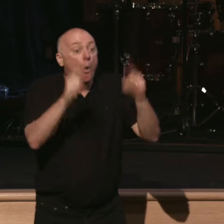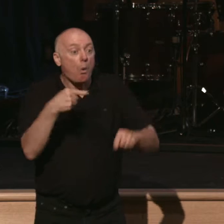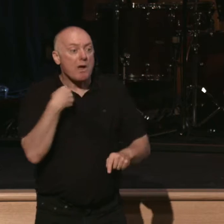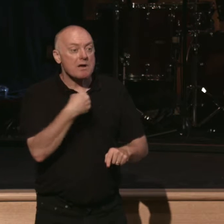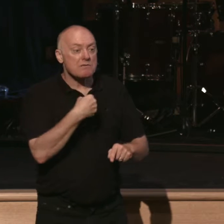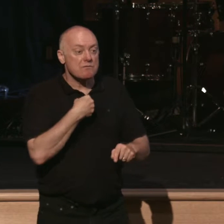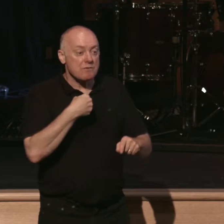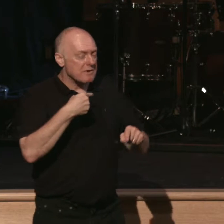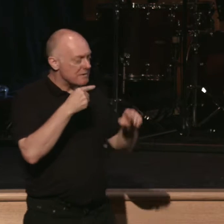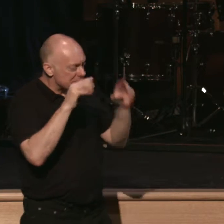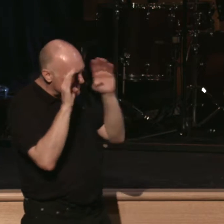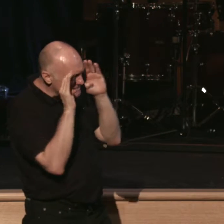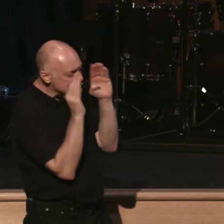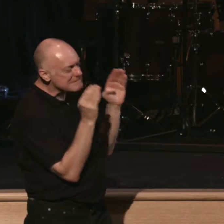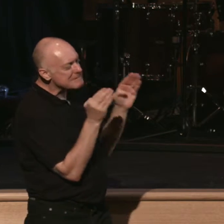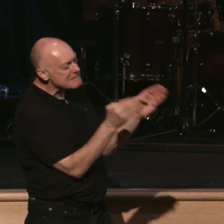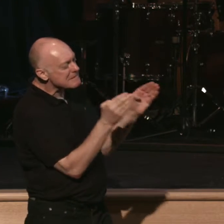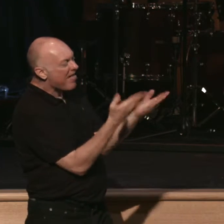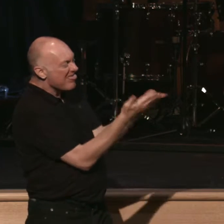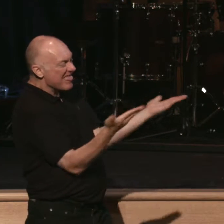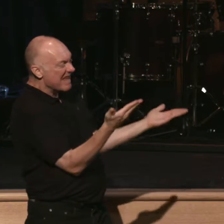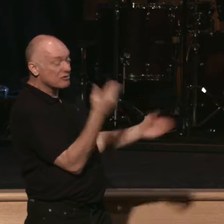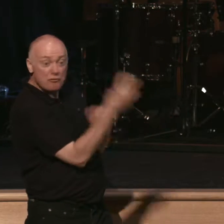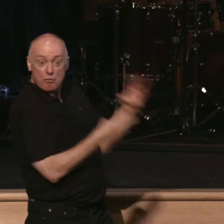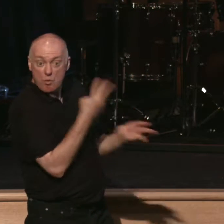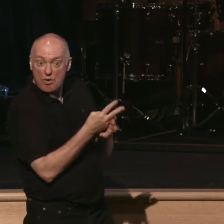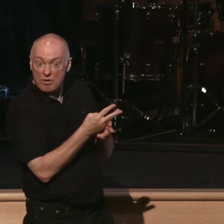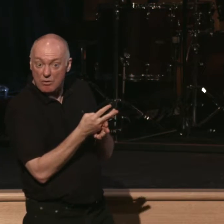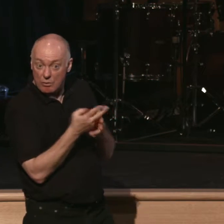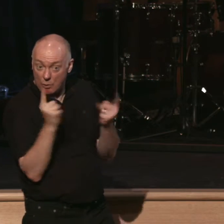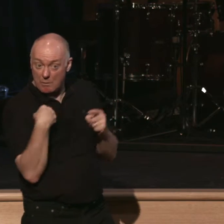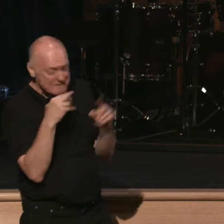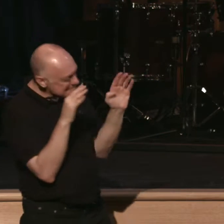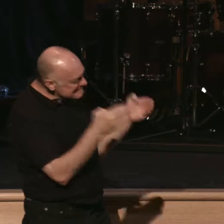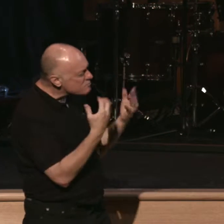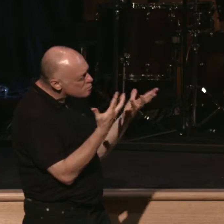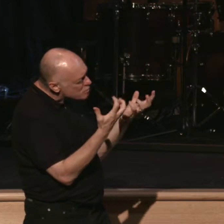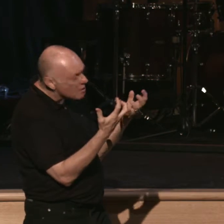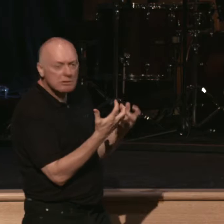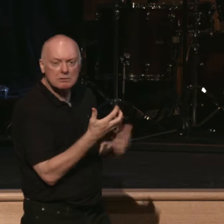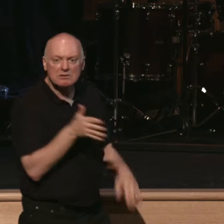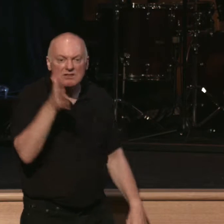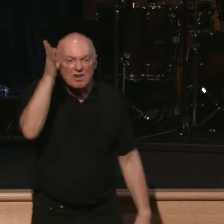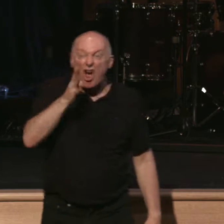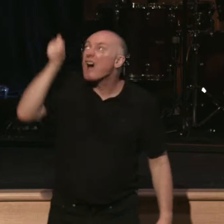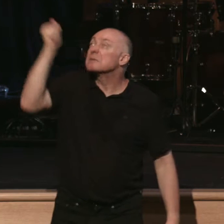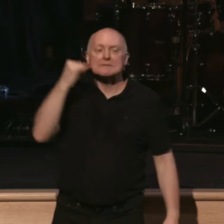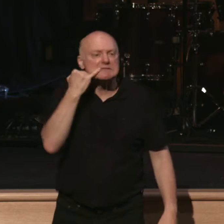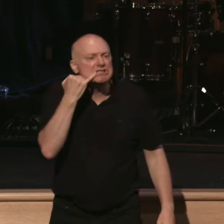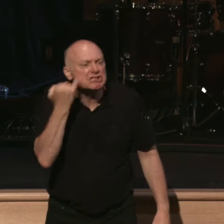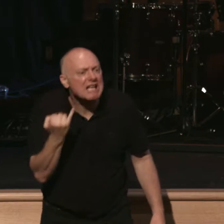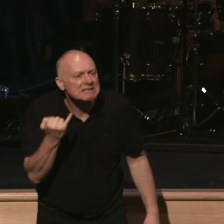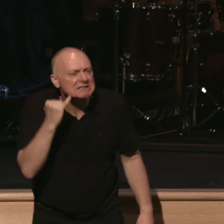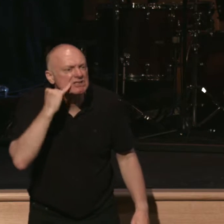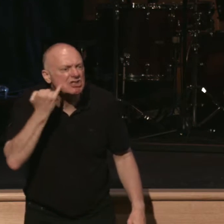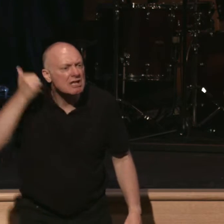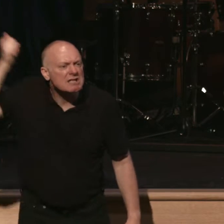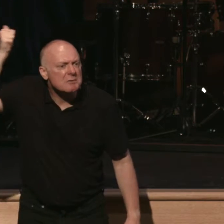affections on things of this world, God is jealous for our affections. He's jealous